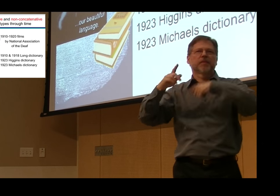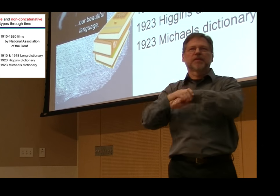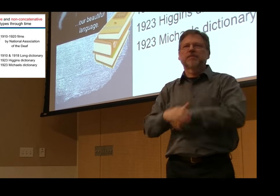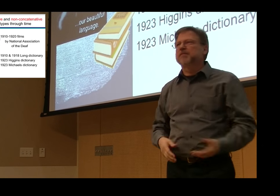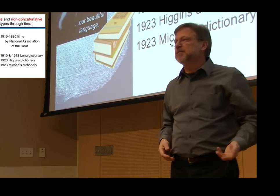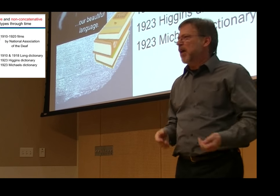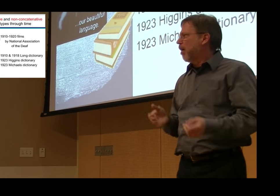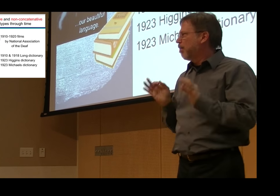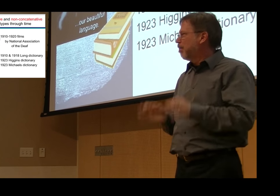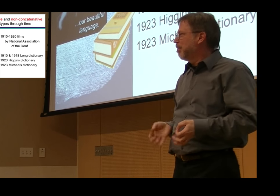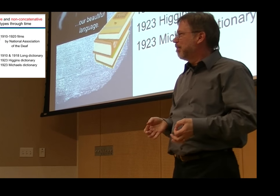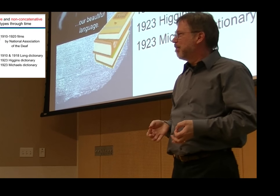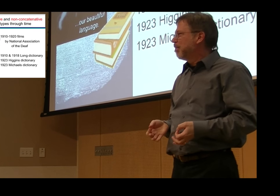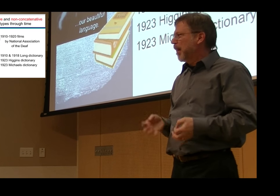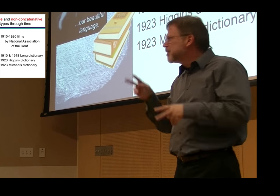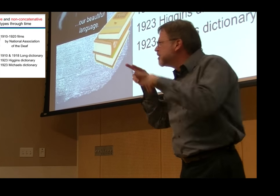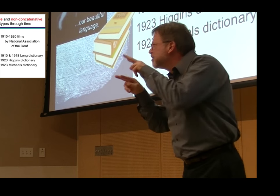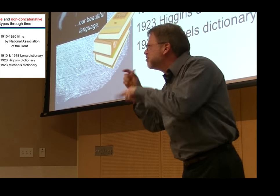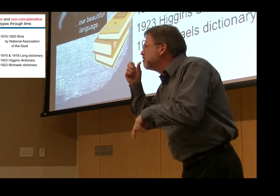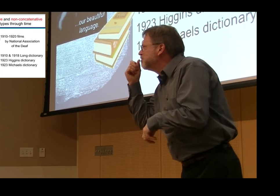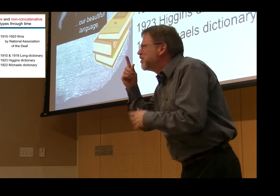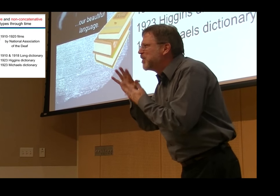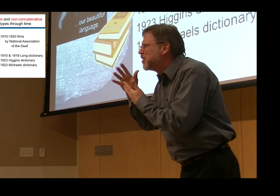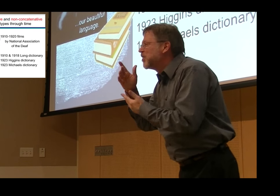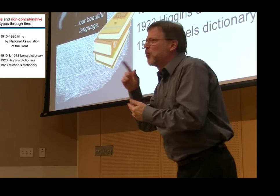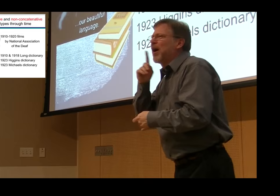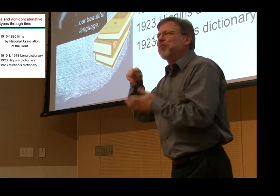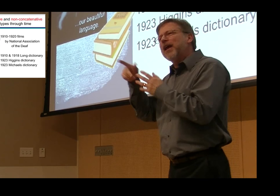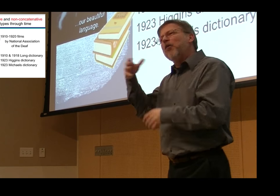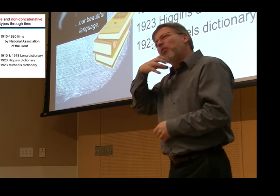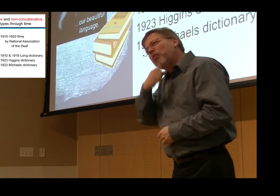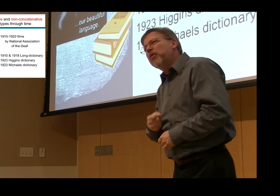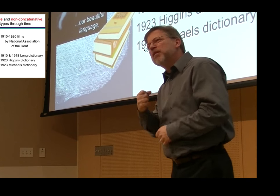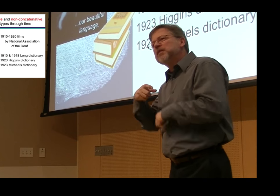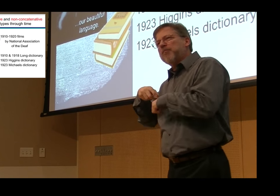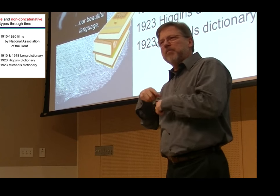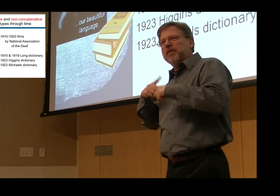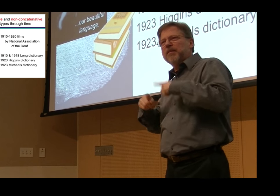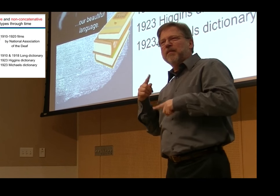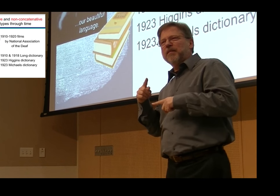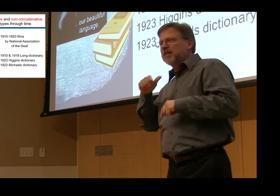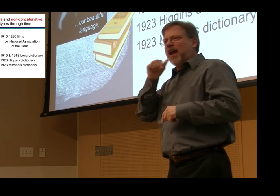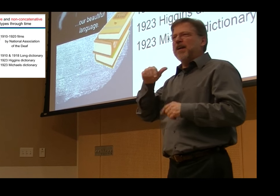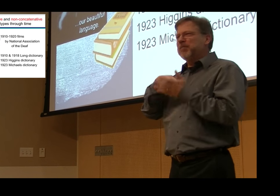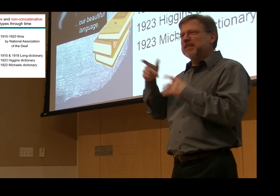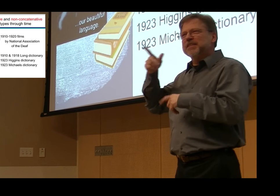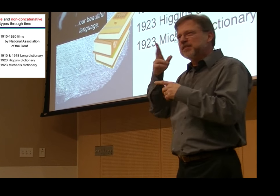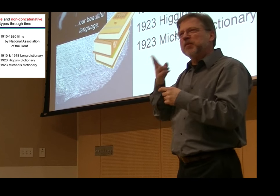assumption was that the films, the NAD films, represented a signed form of English. Primarily because they